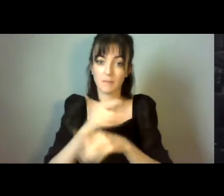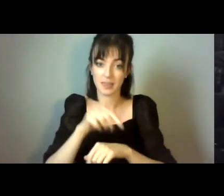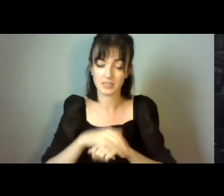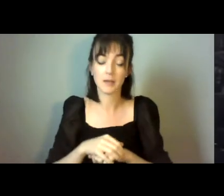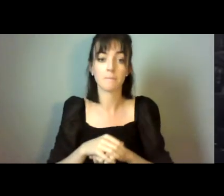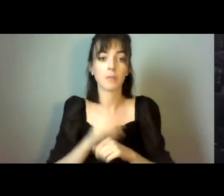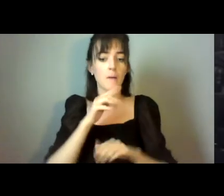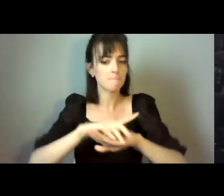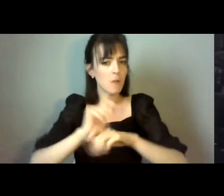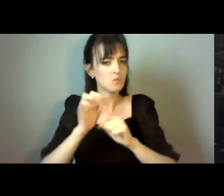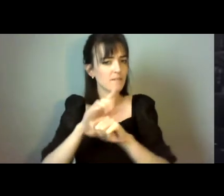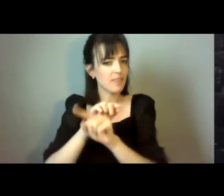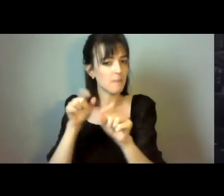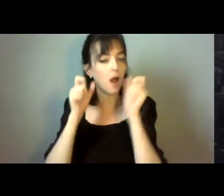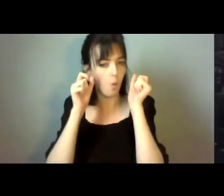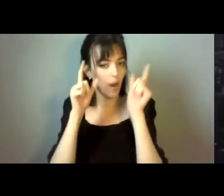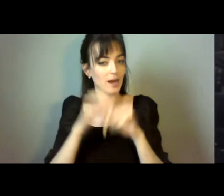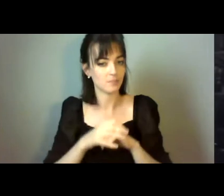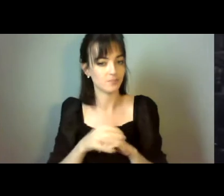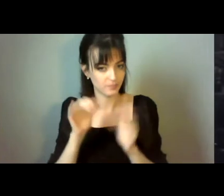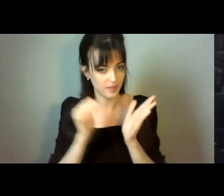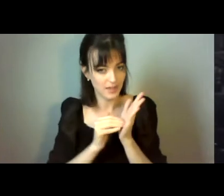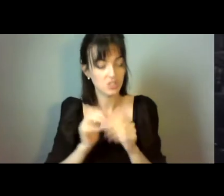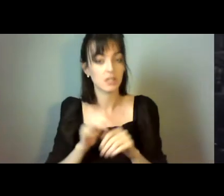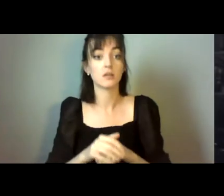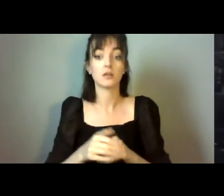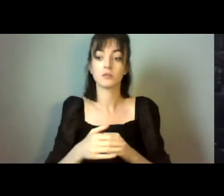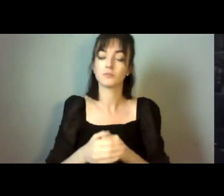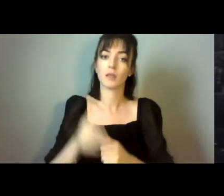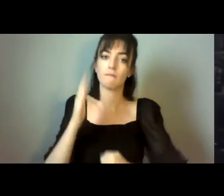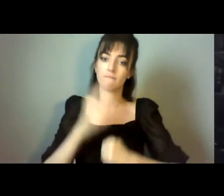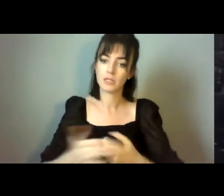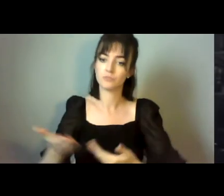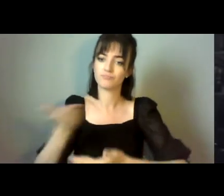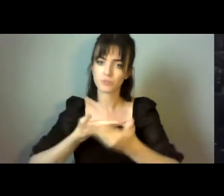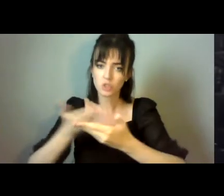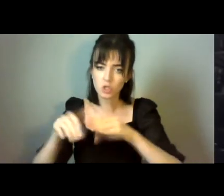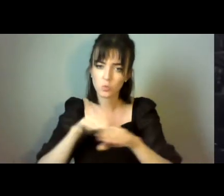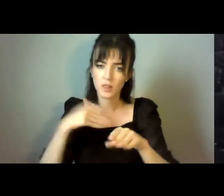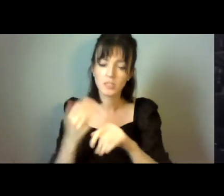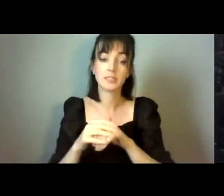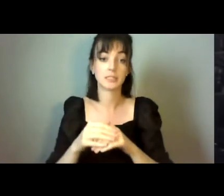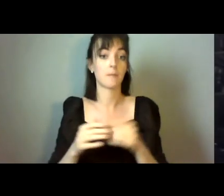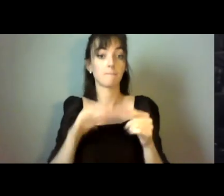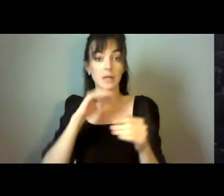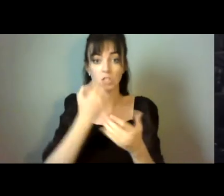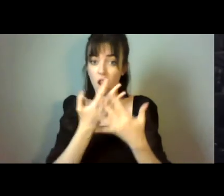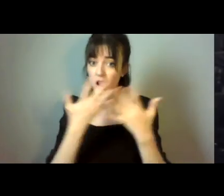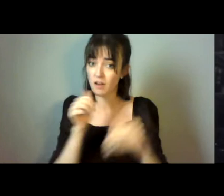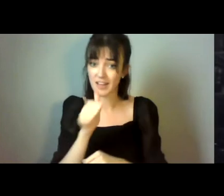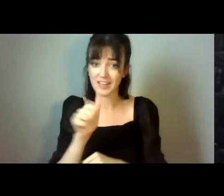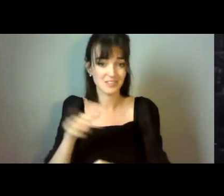aware of it. Most of those have engaged and disengaged in the meantime, because there's so many answers we can't give.